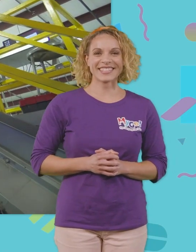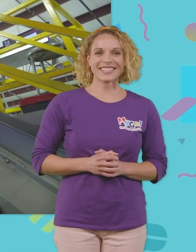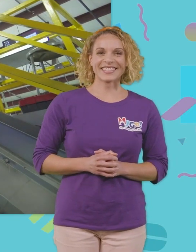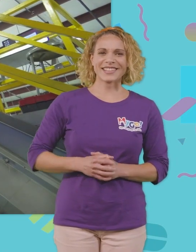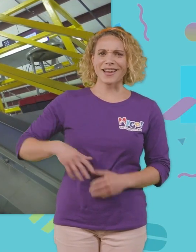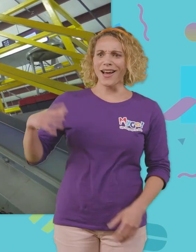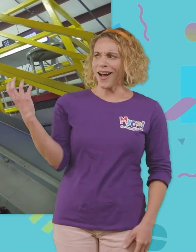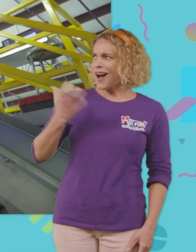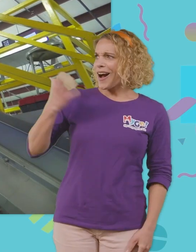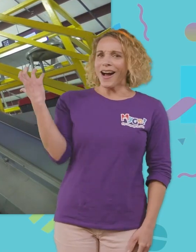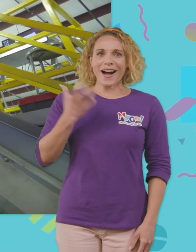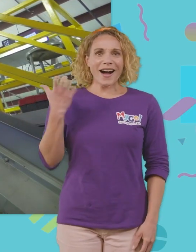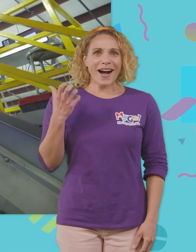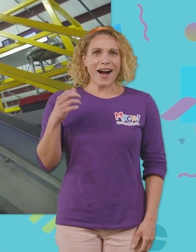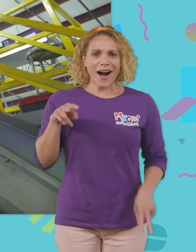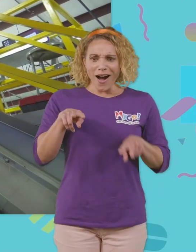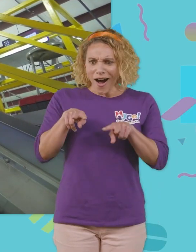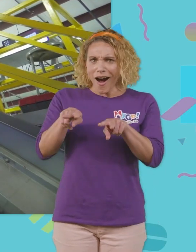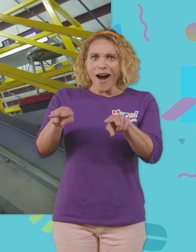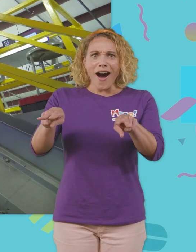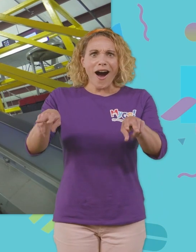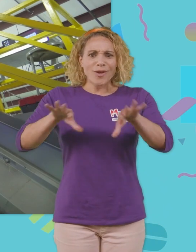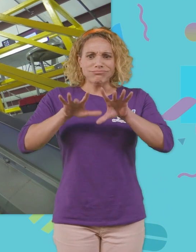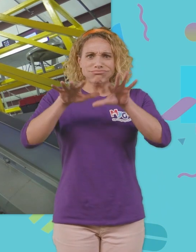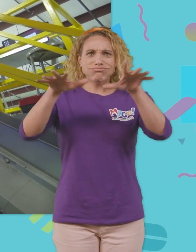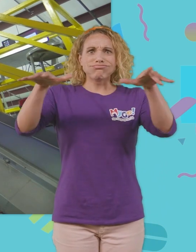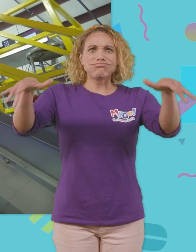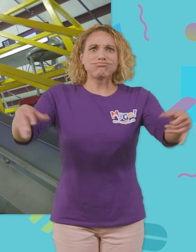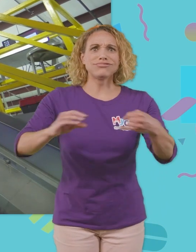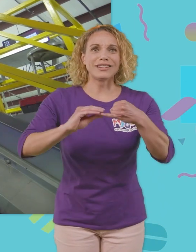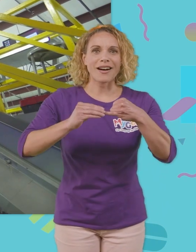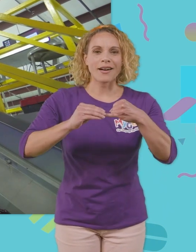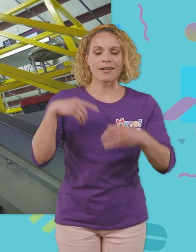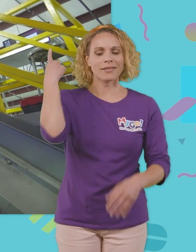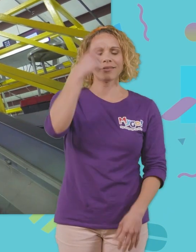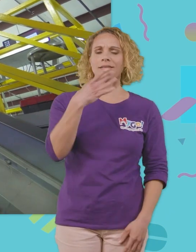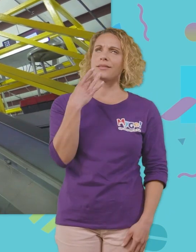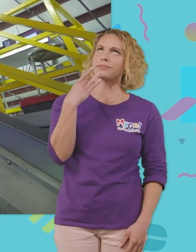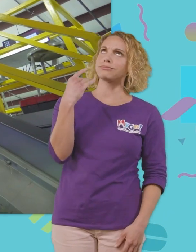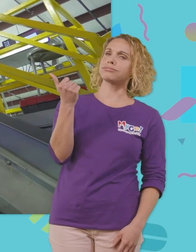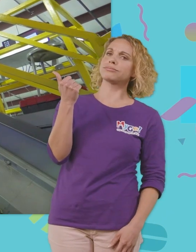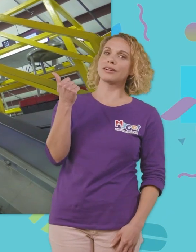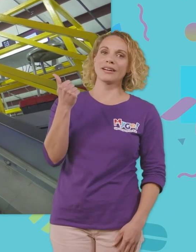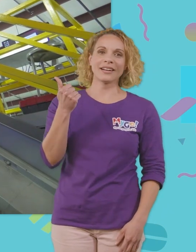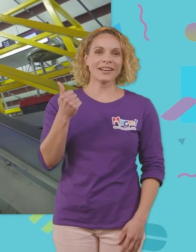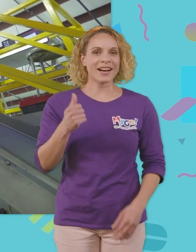Whoa! Look at all of these cherries! They look so tasty! Yum!